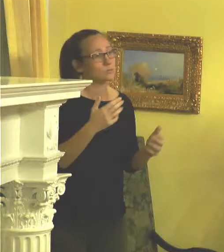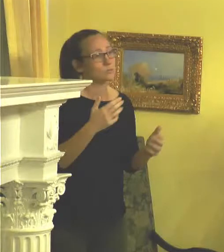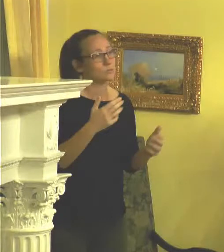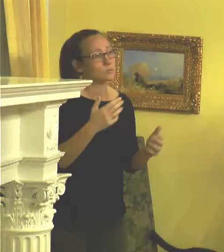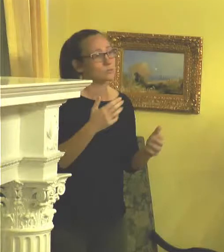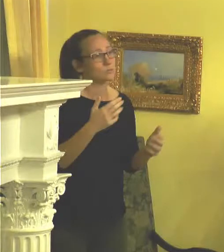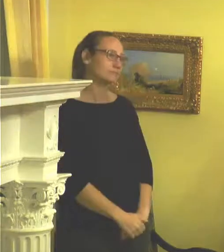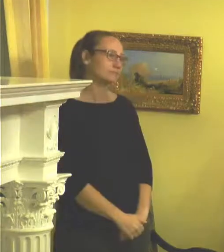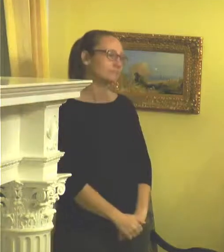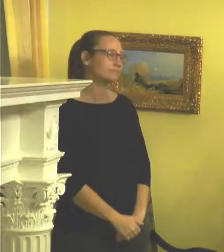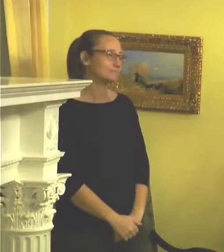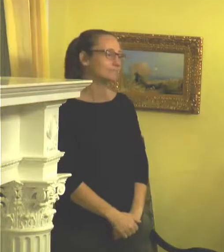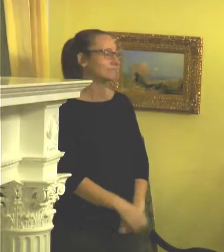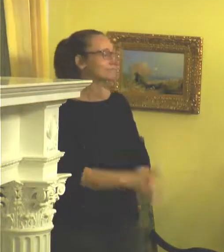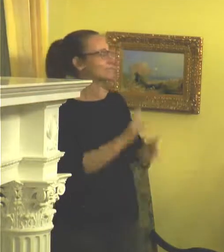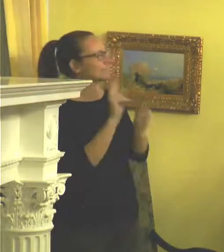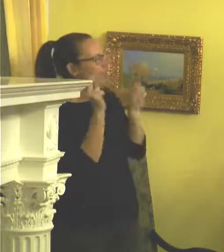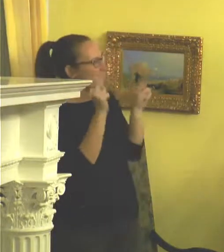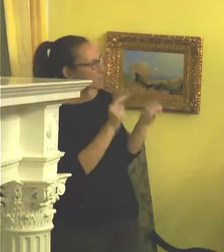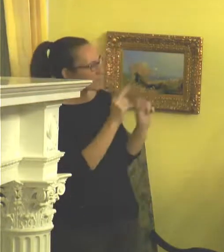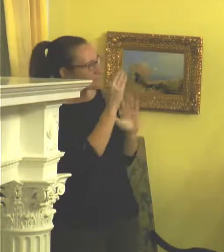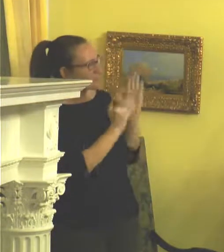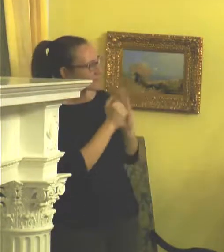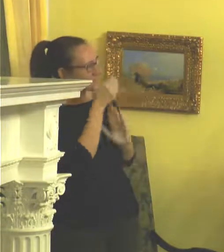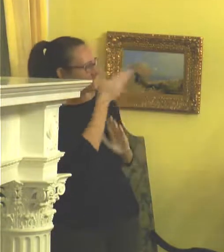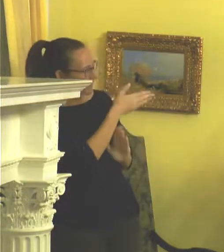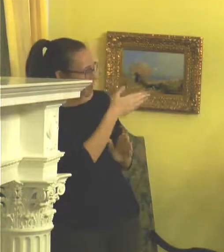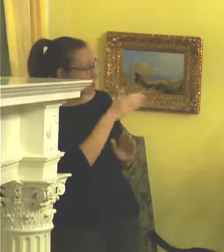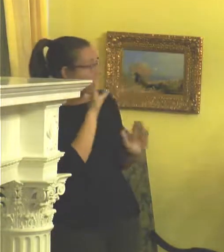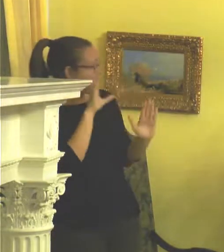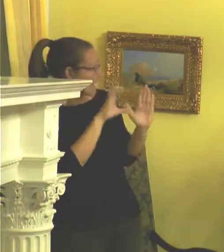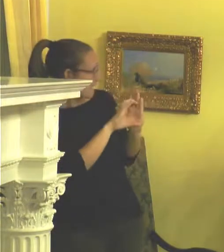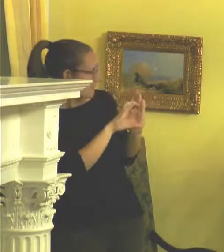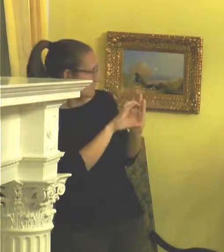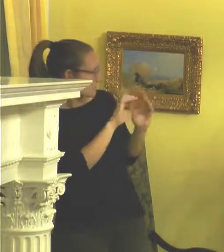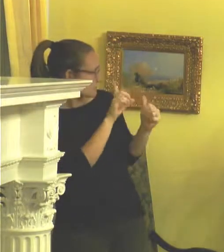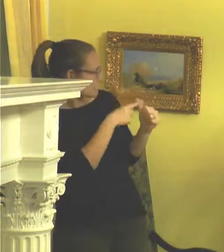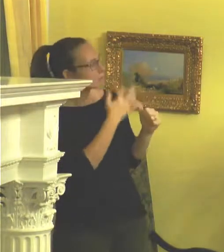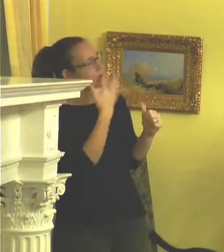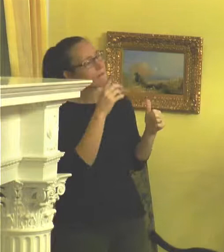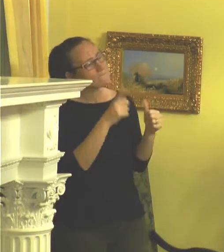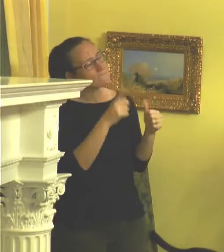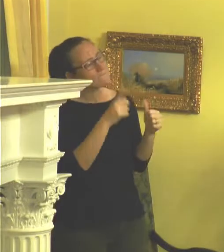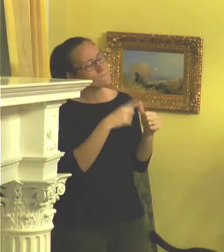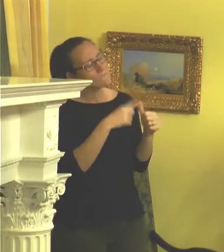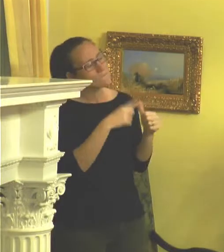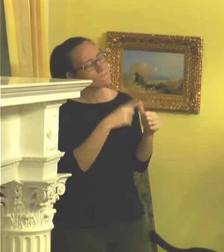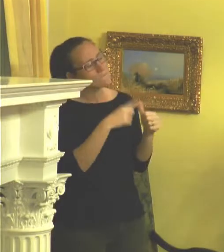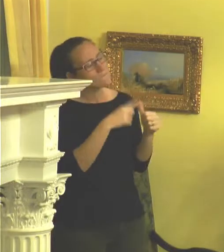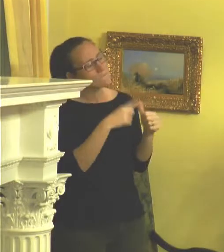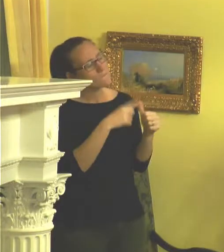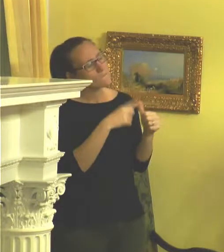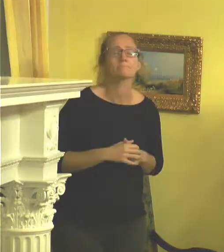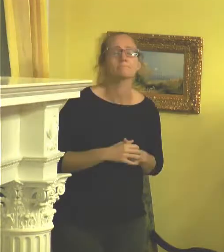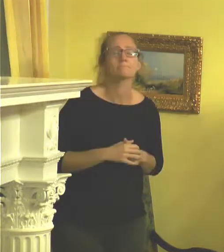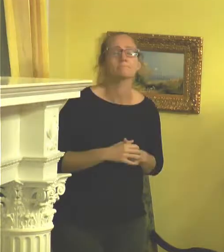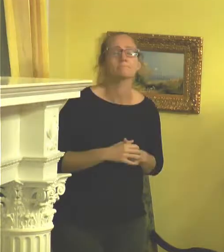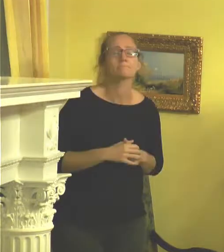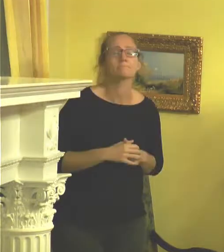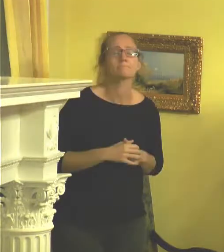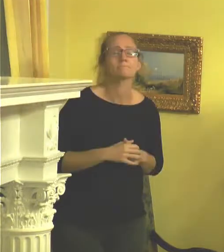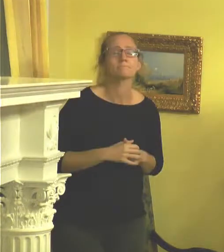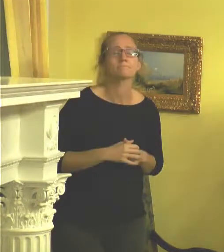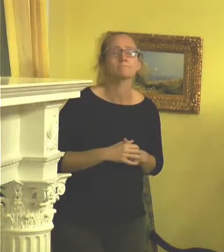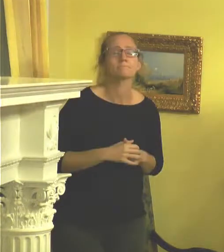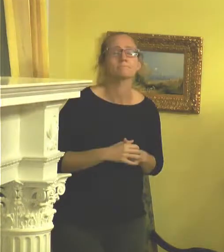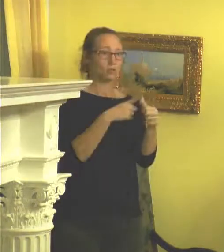I'm looking at that painting up there. Is it image first or color first? It's subject first. I